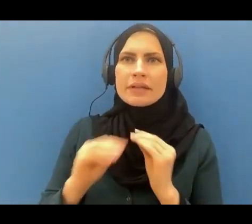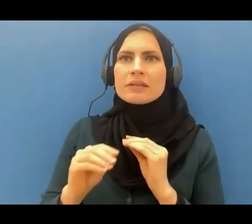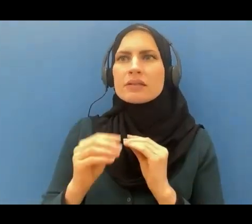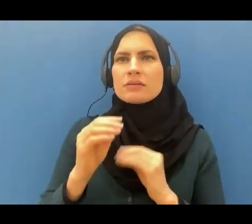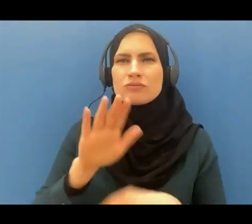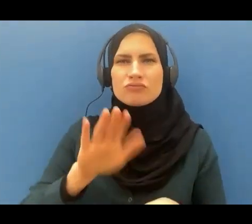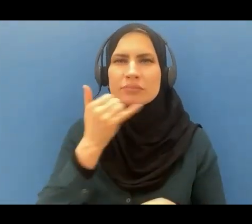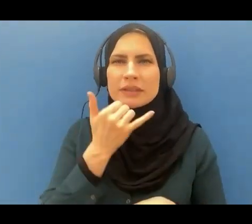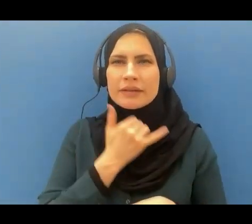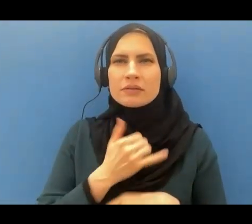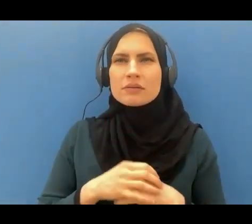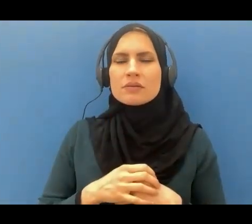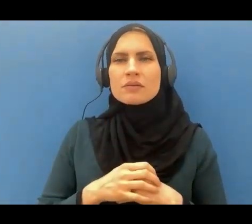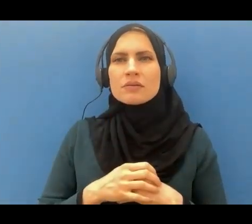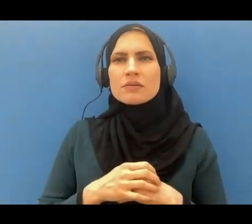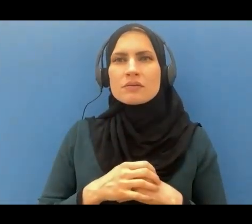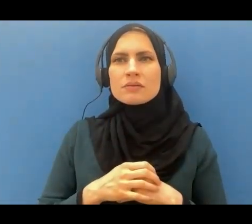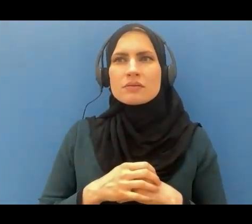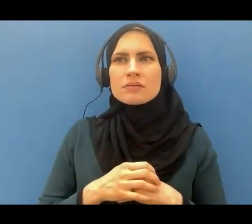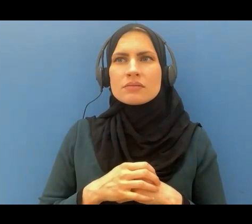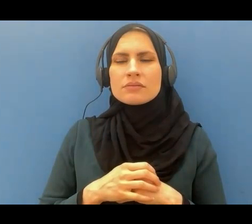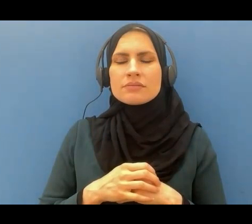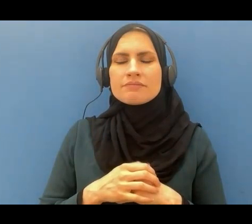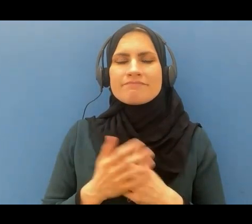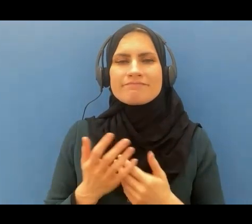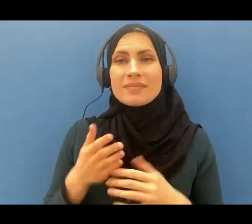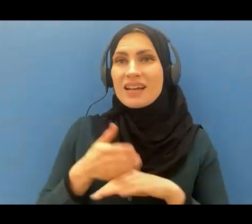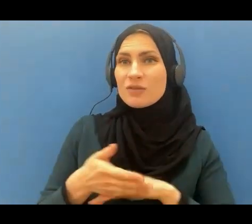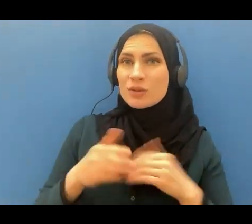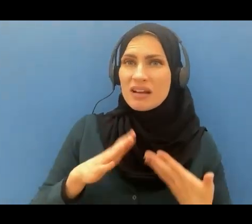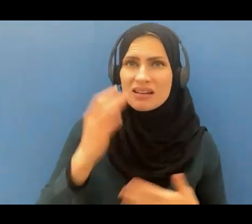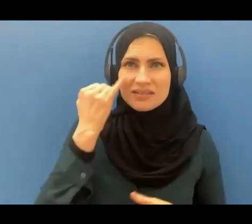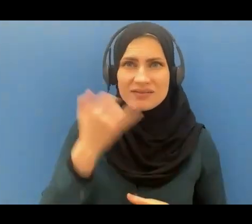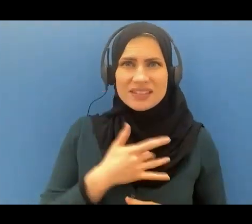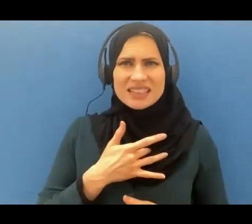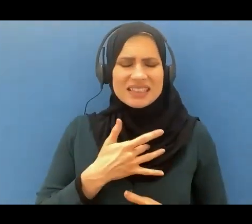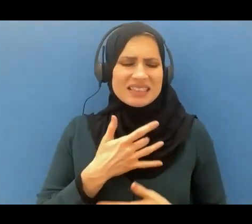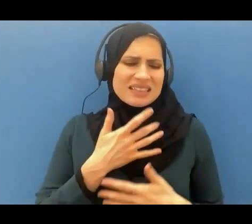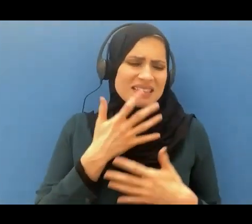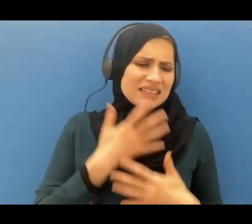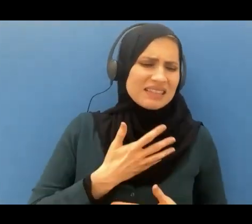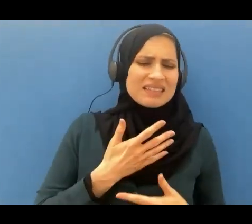Because when you lament and regret after death it's not going to be helpful.